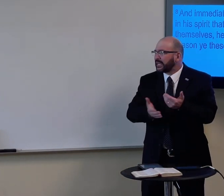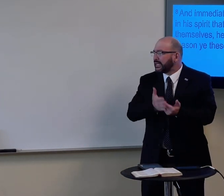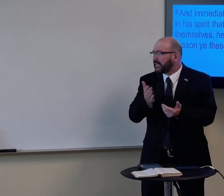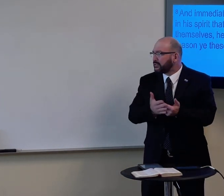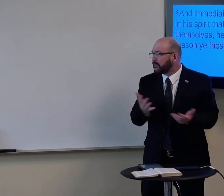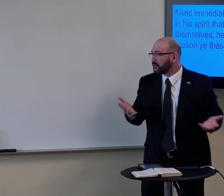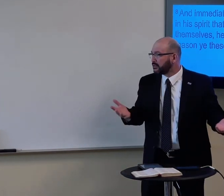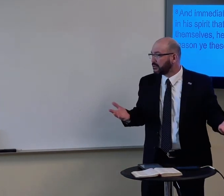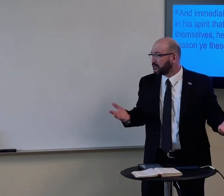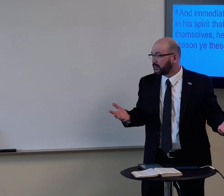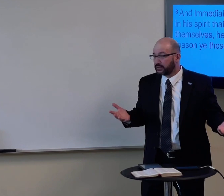Which is easier?